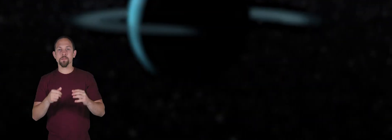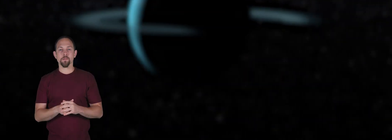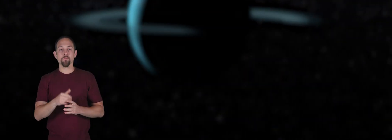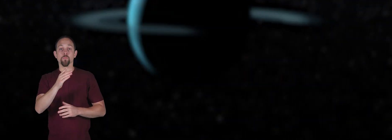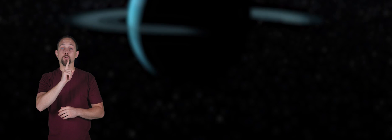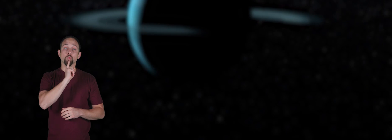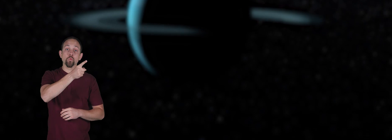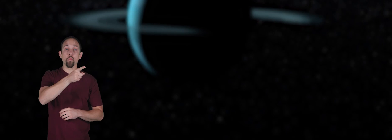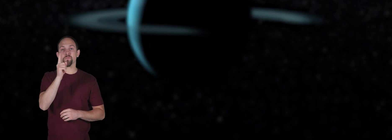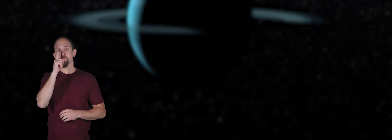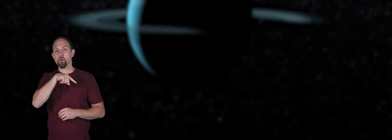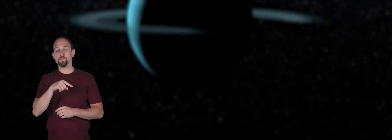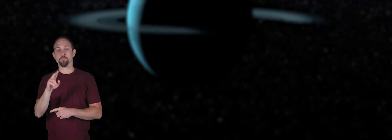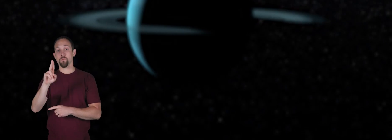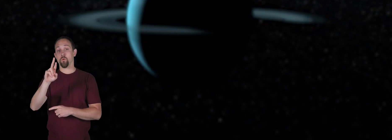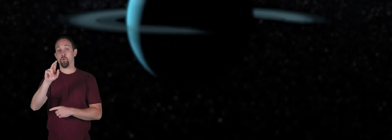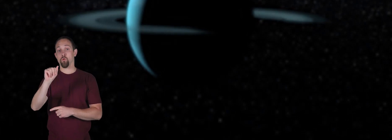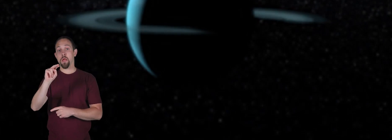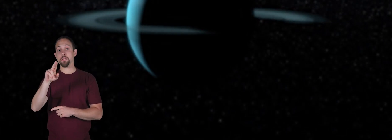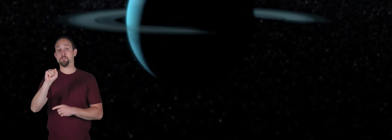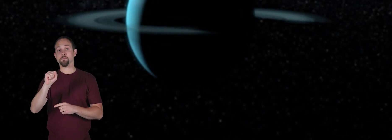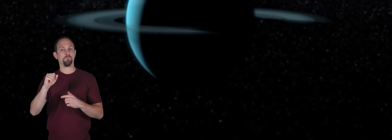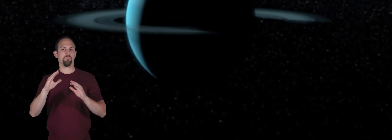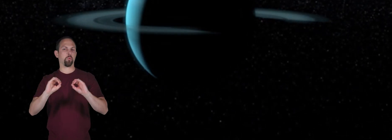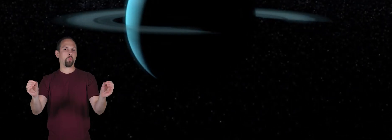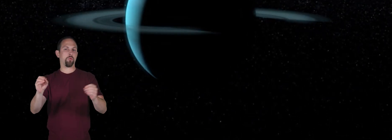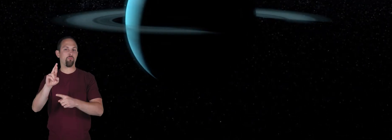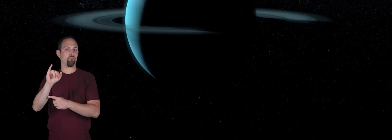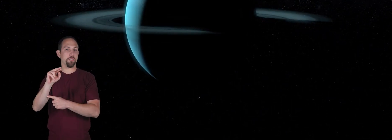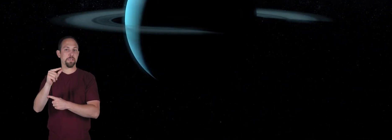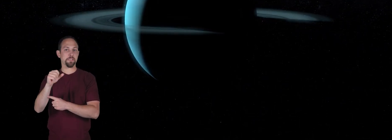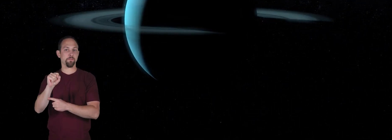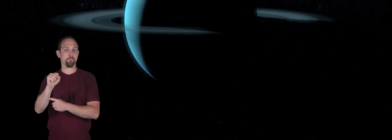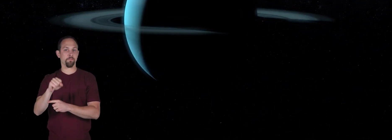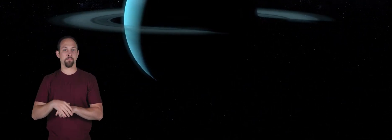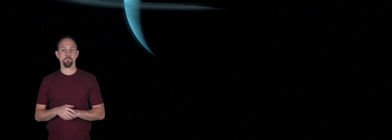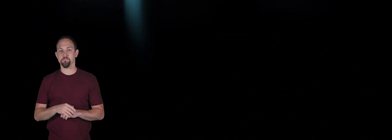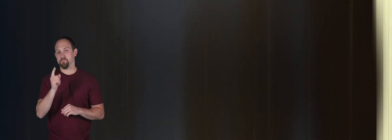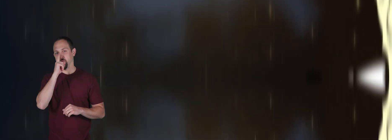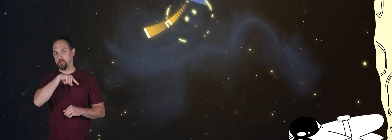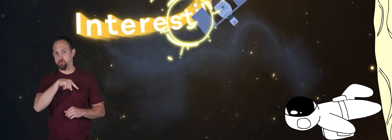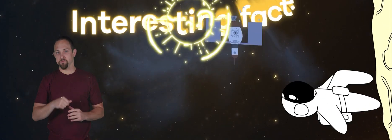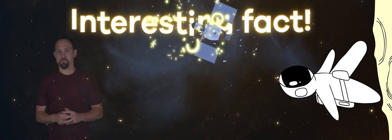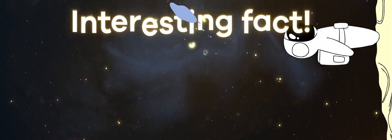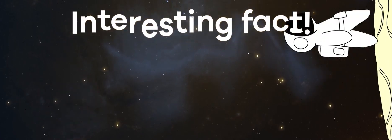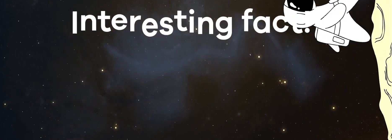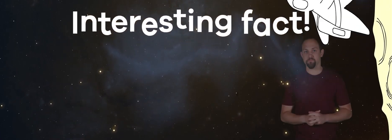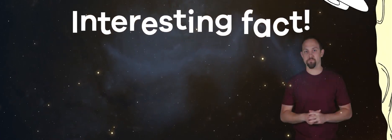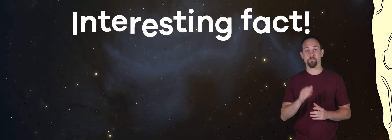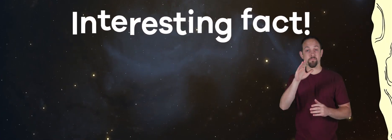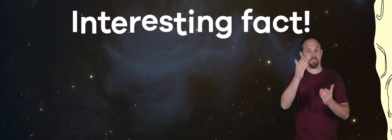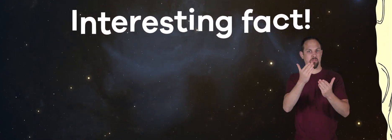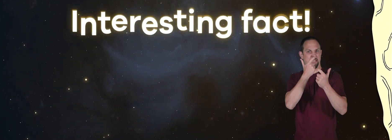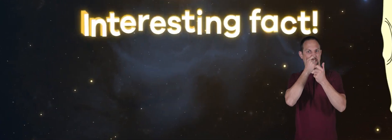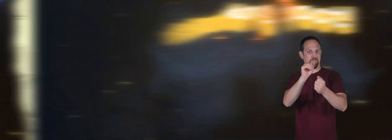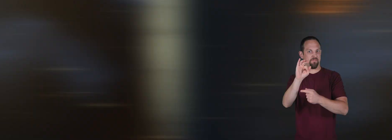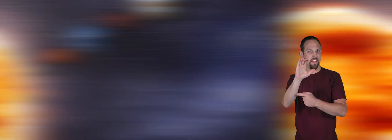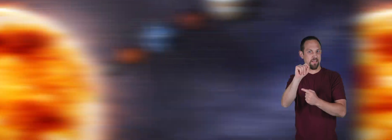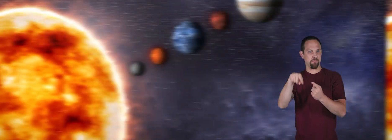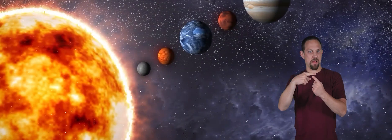false? Uranus has no rings. False. Here's an interesting fact about Uranus. It is the